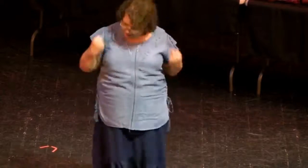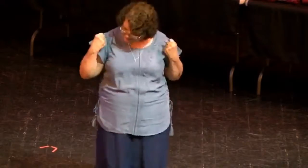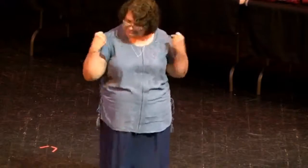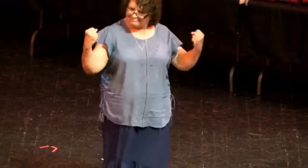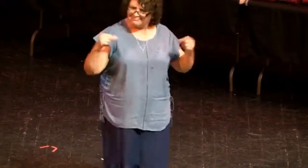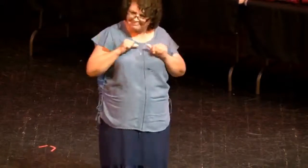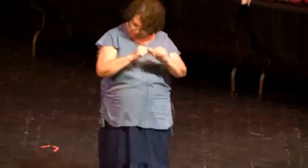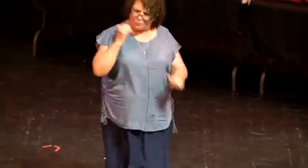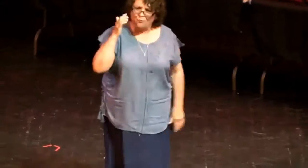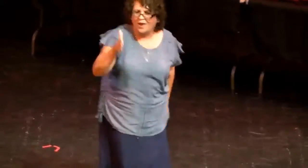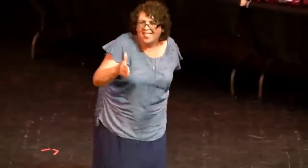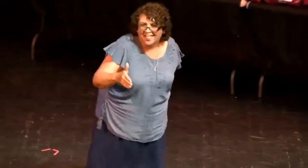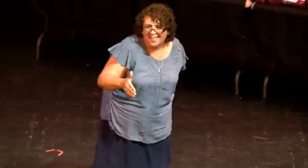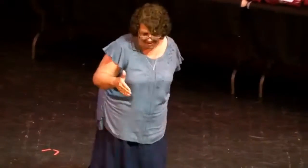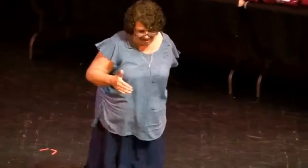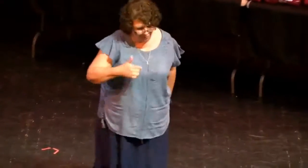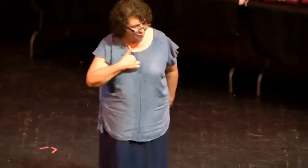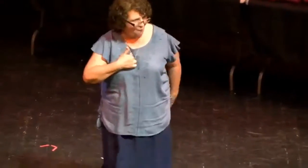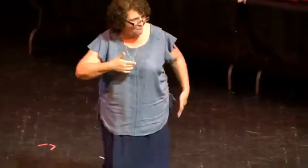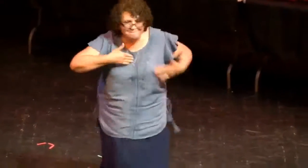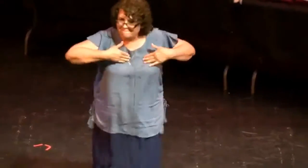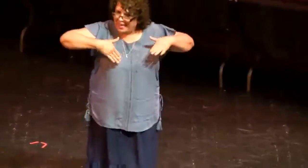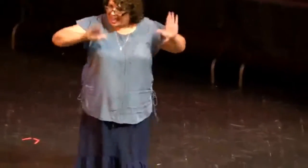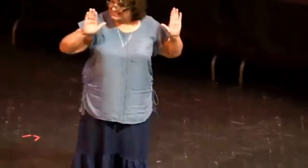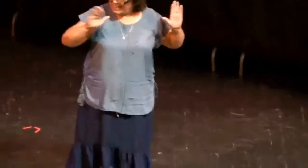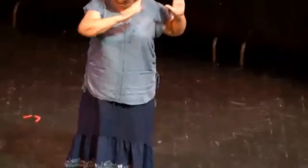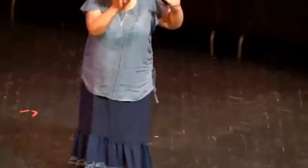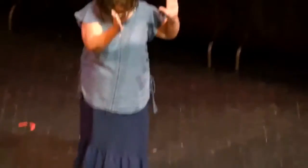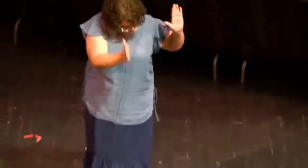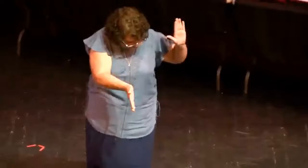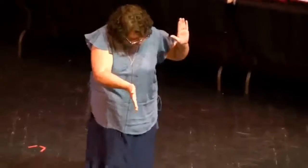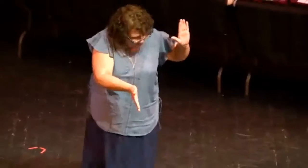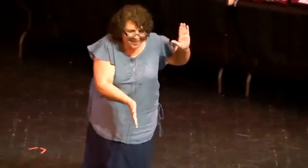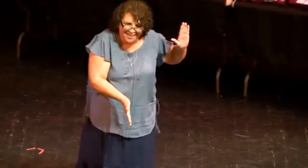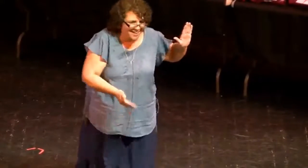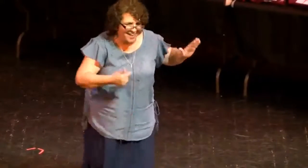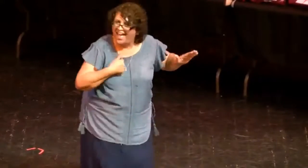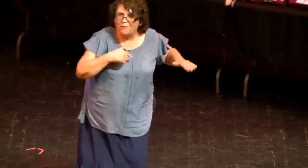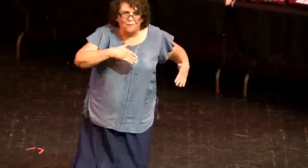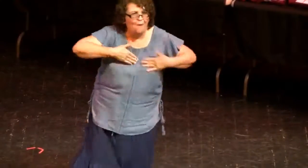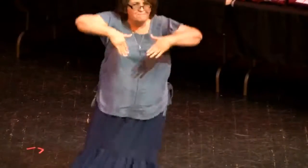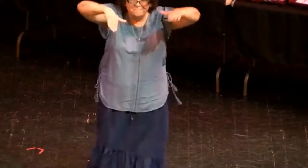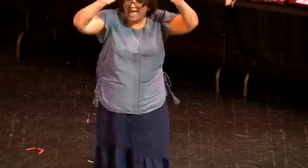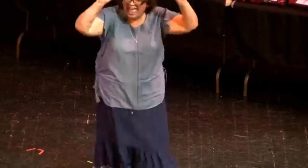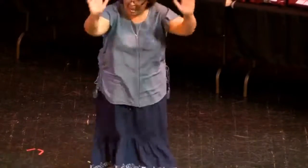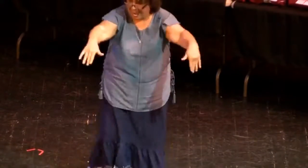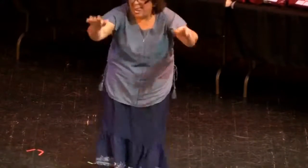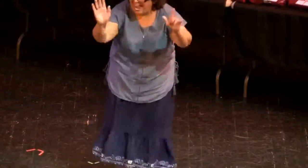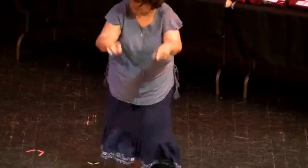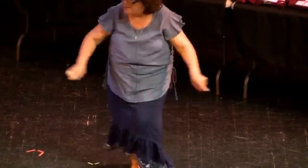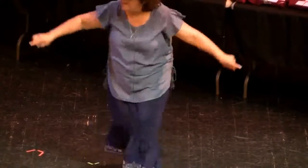then And I won't back down I'm over, hey,